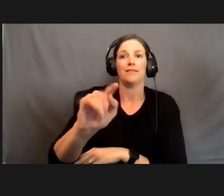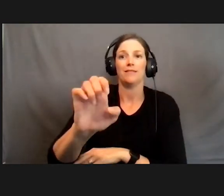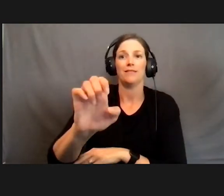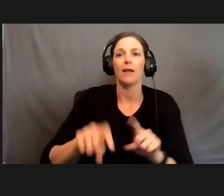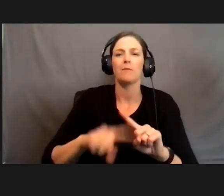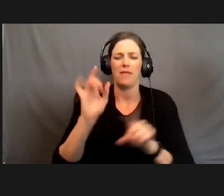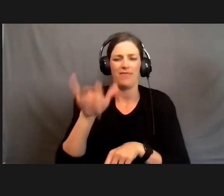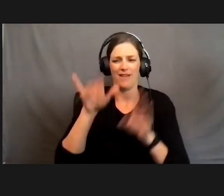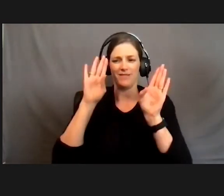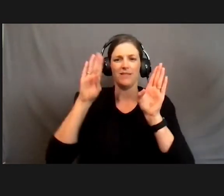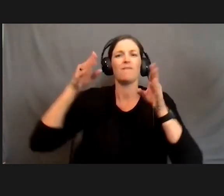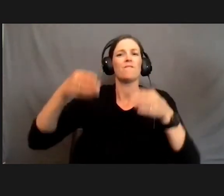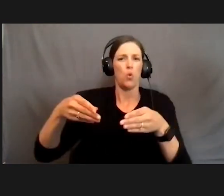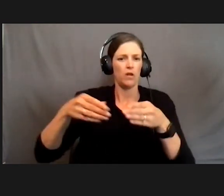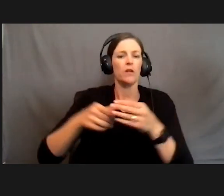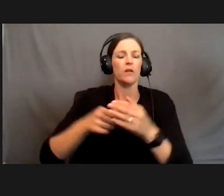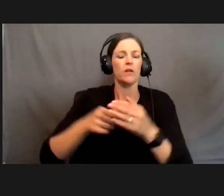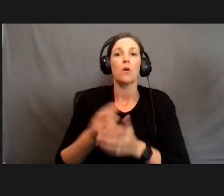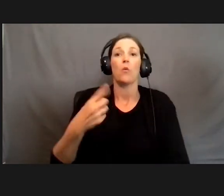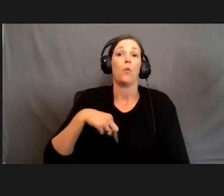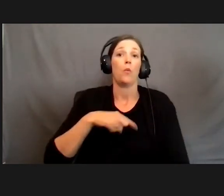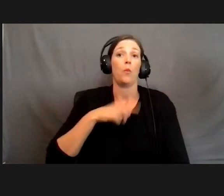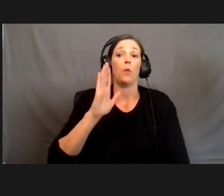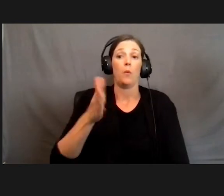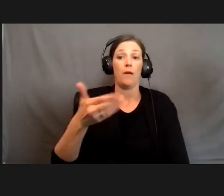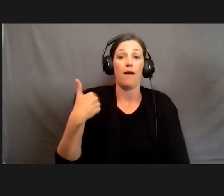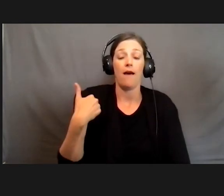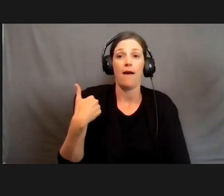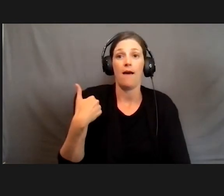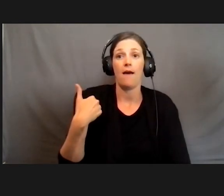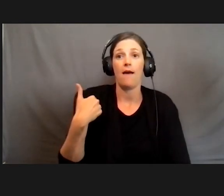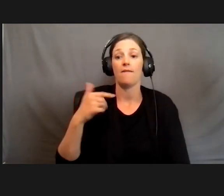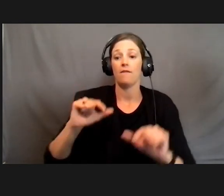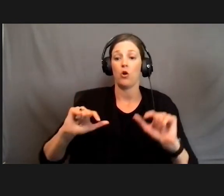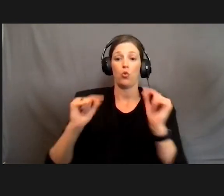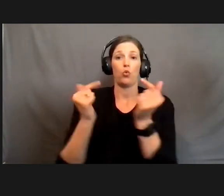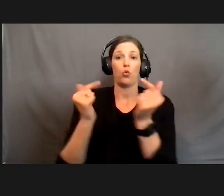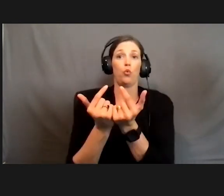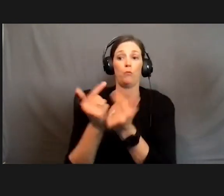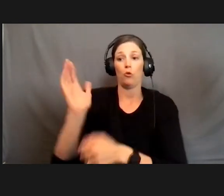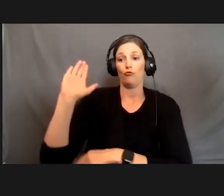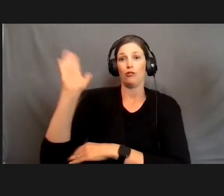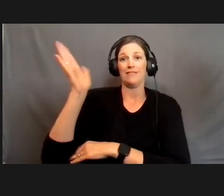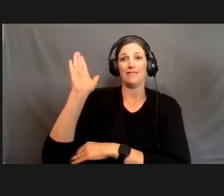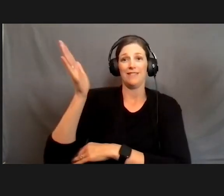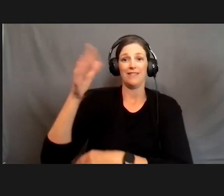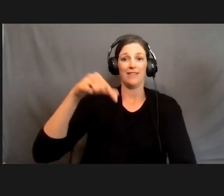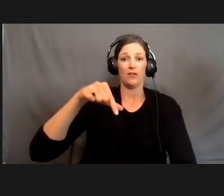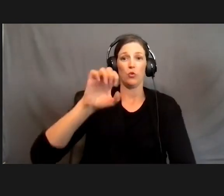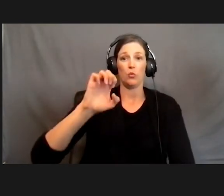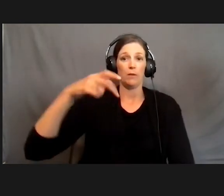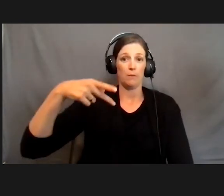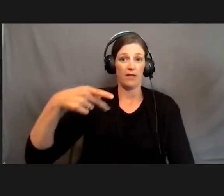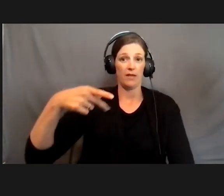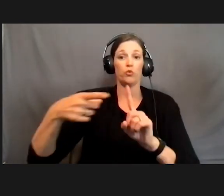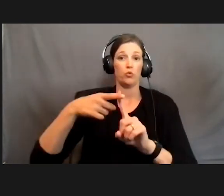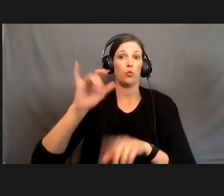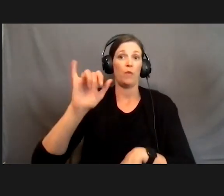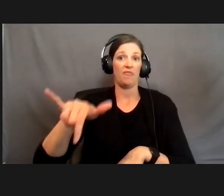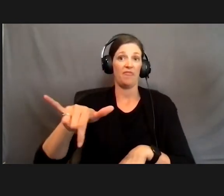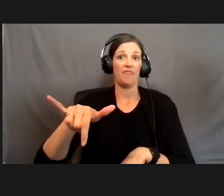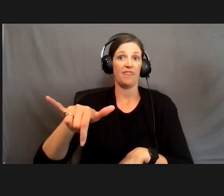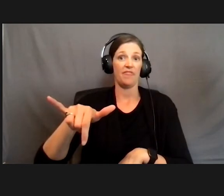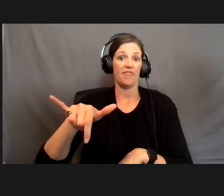focus. And we will, um, um, uh, uh, uh, group who will present the QEP to that, uh,